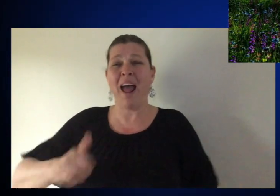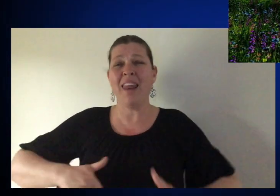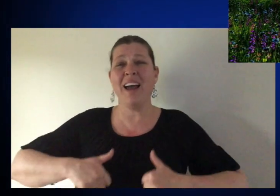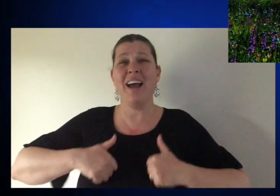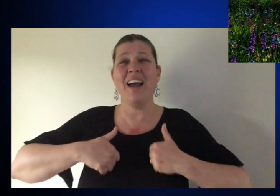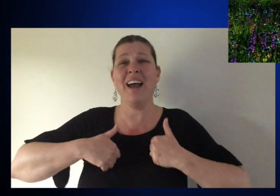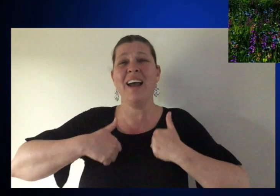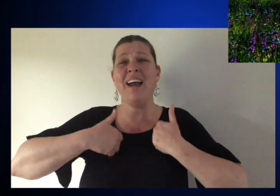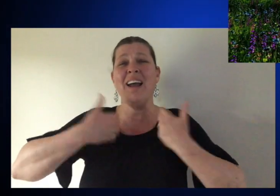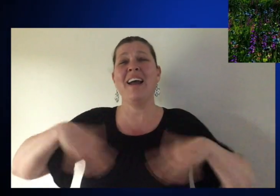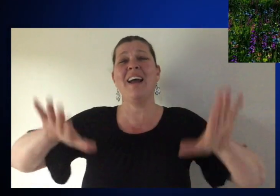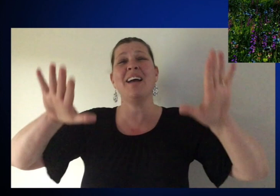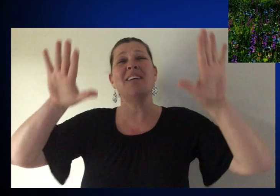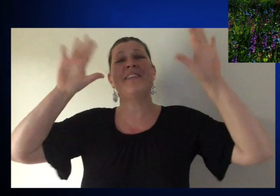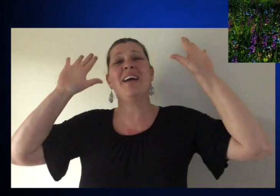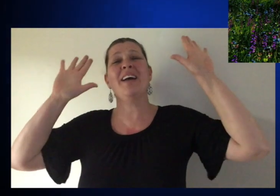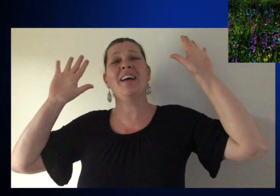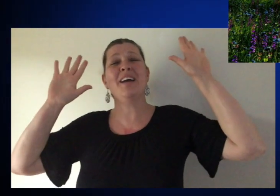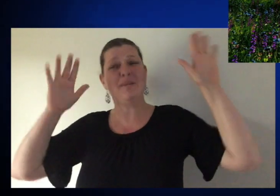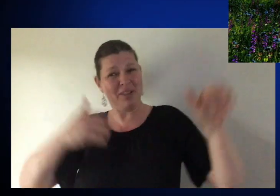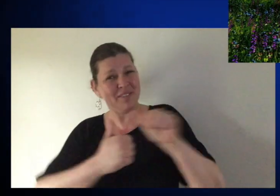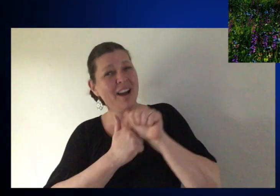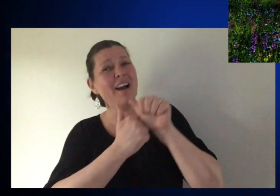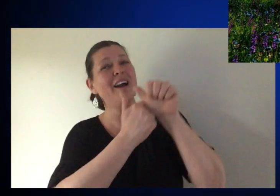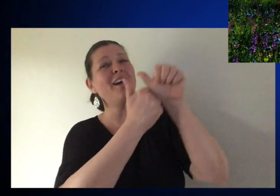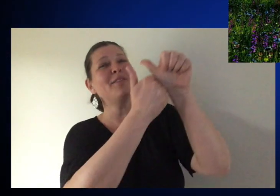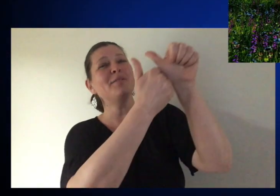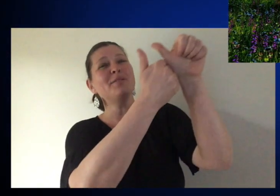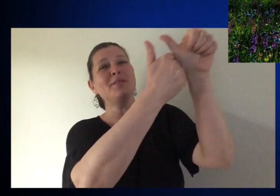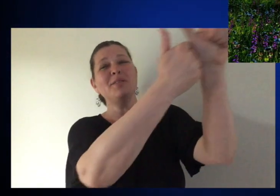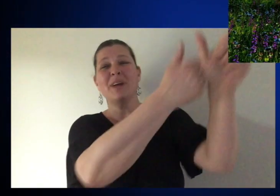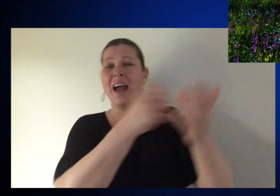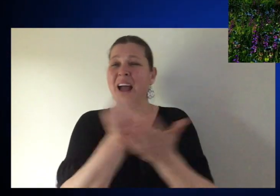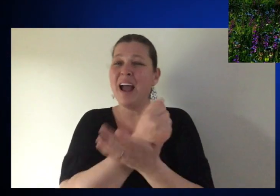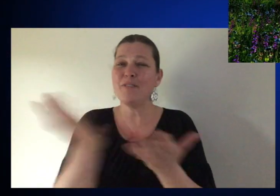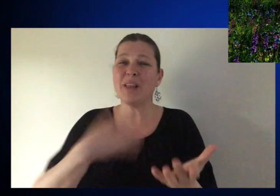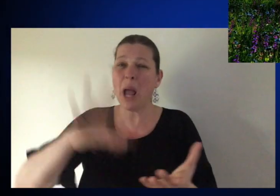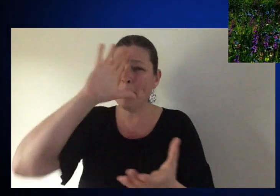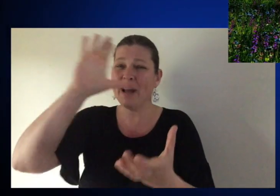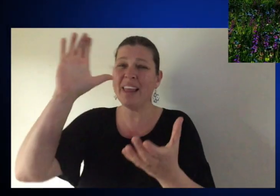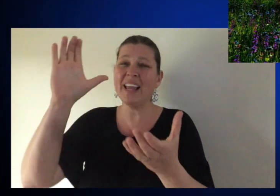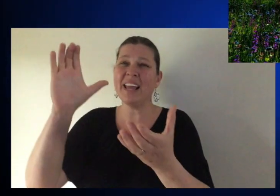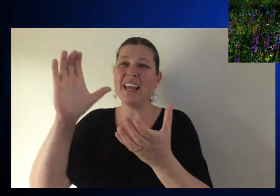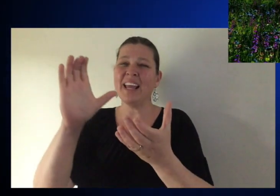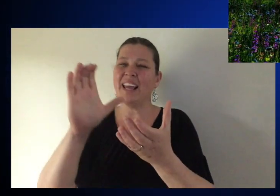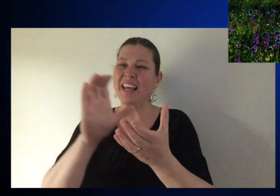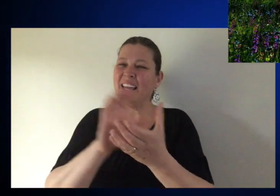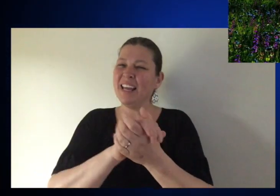my life to Father. Everything I believe in.